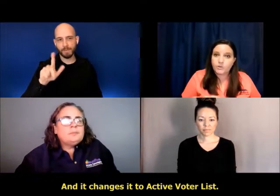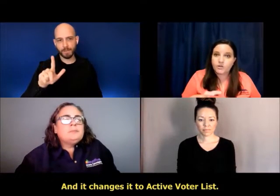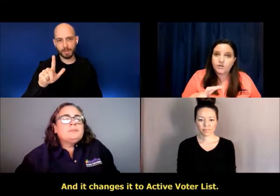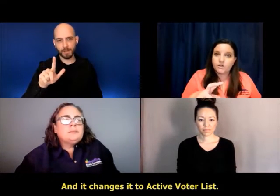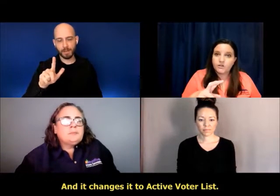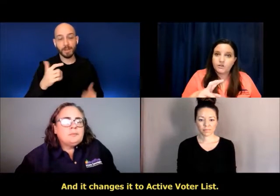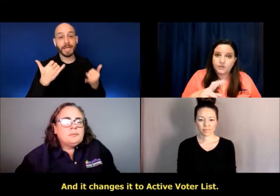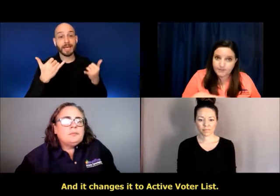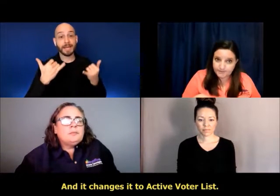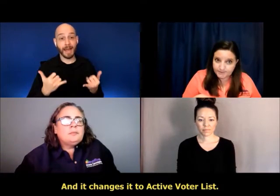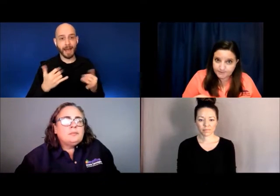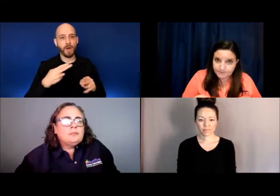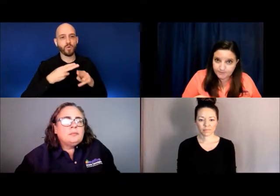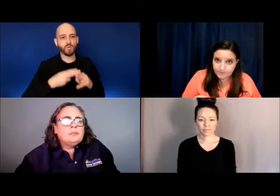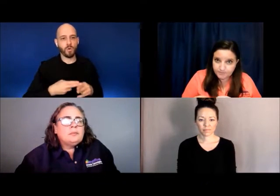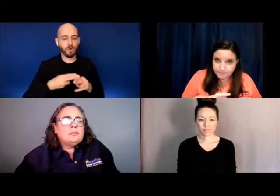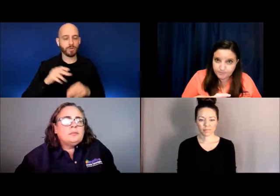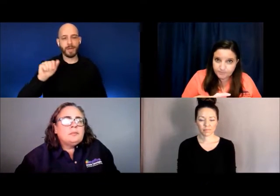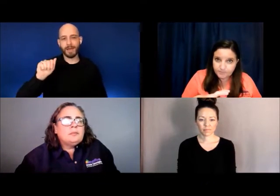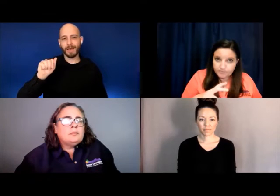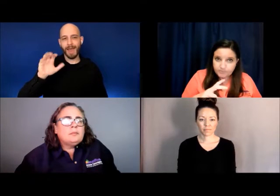voter list.